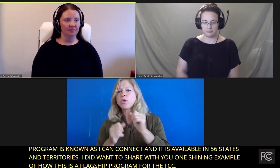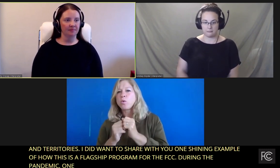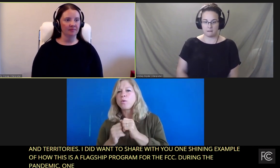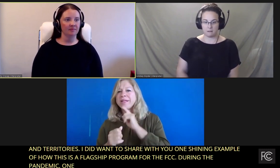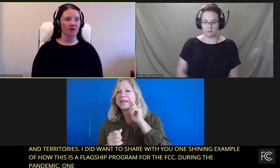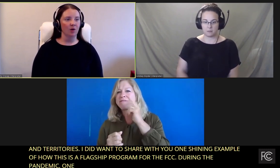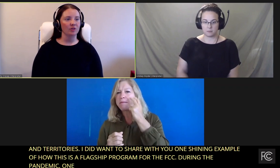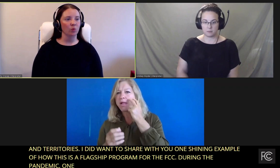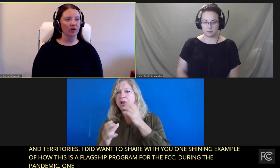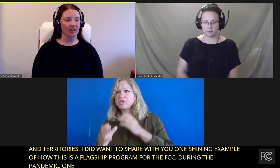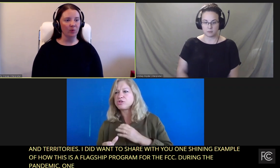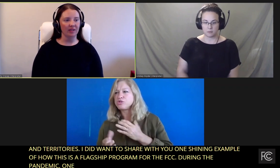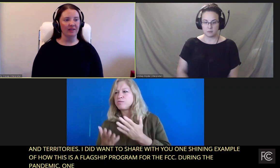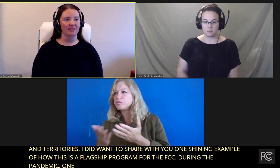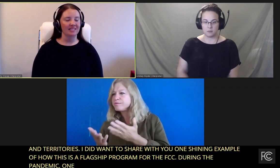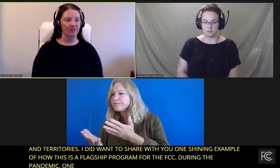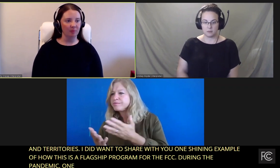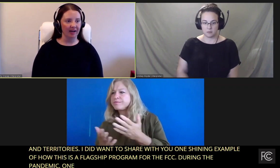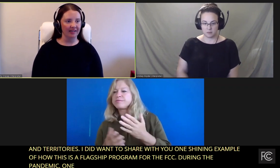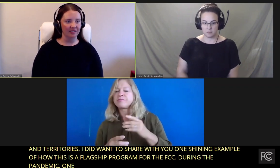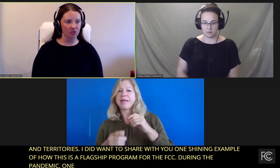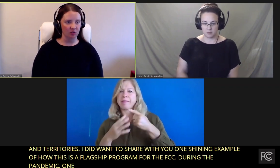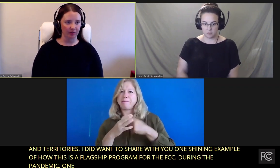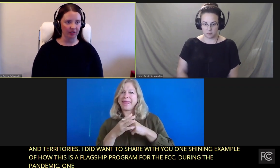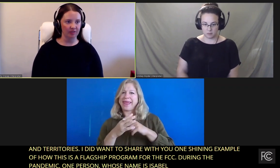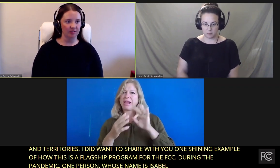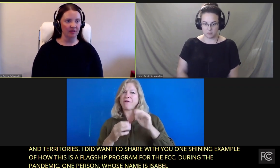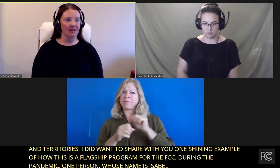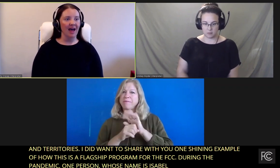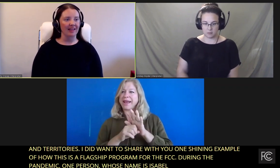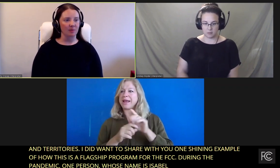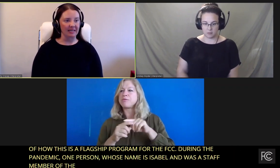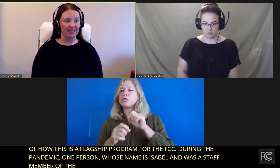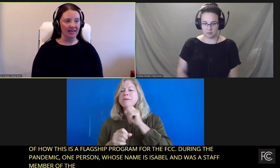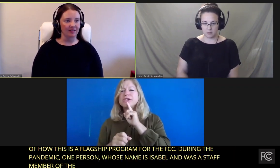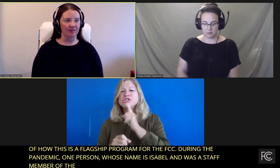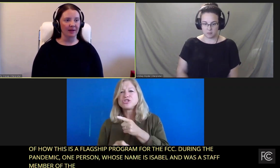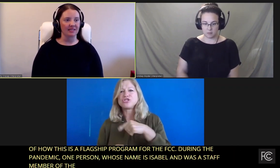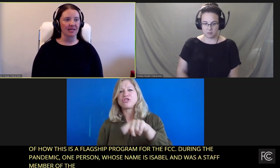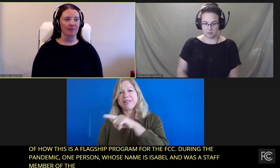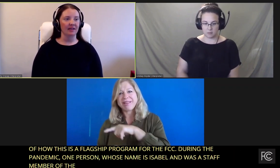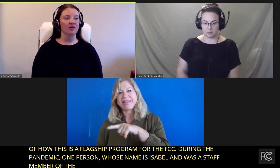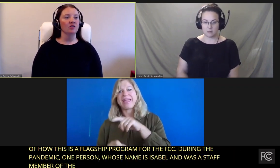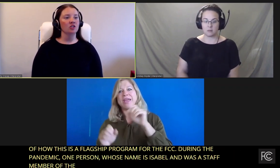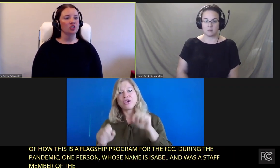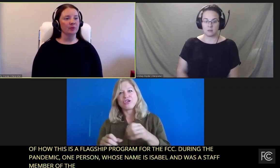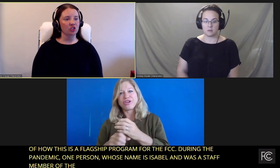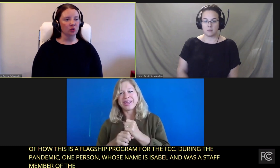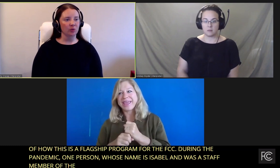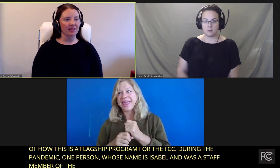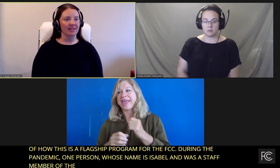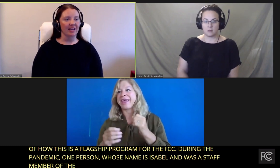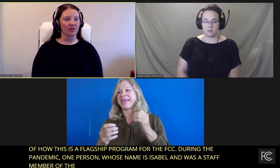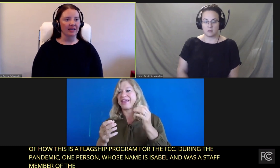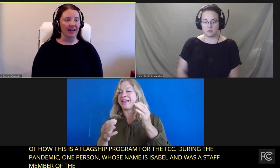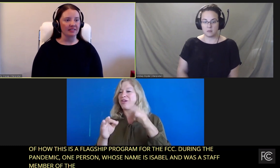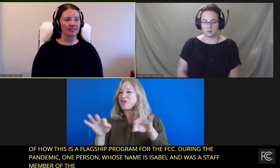Connect program, was working with deaf-blind consumers at the beginning of the pandemic to